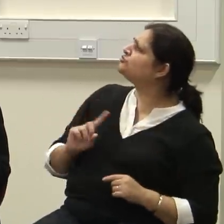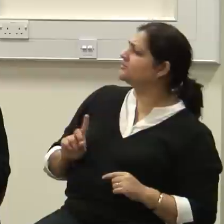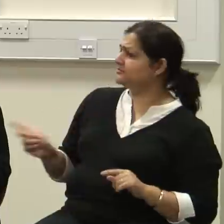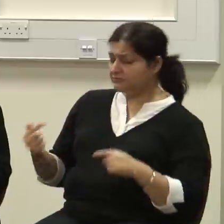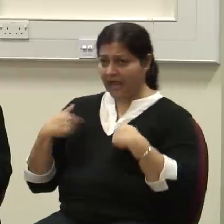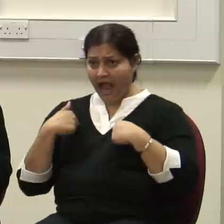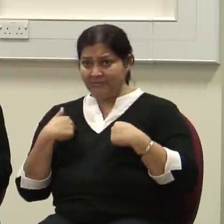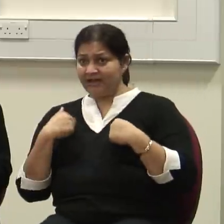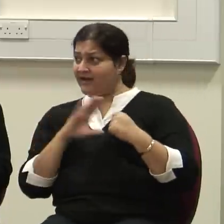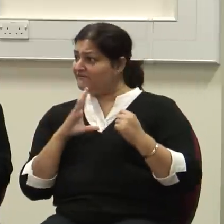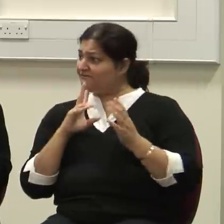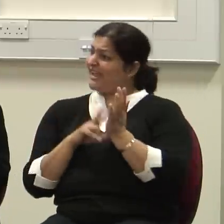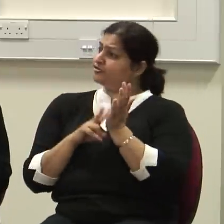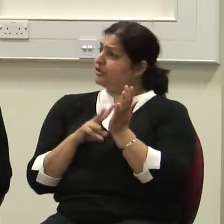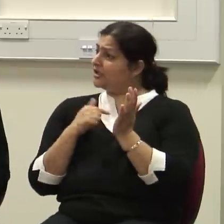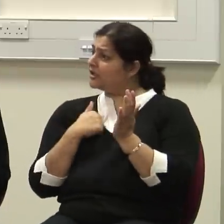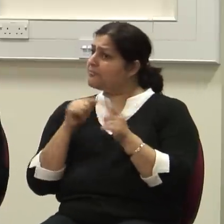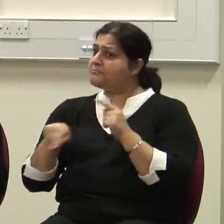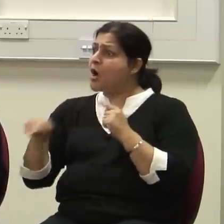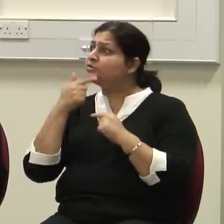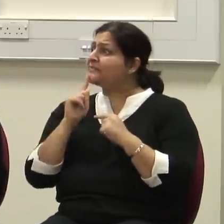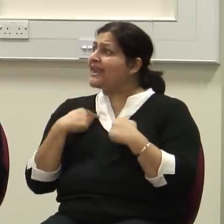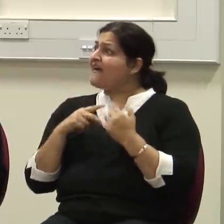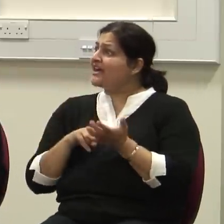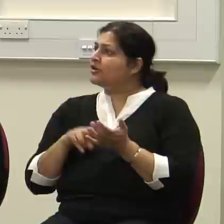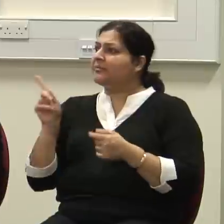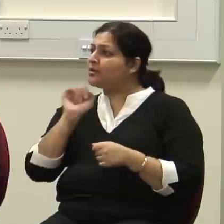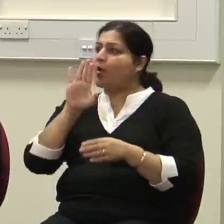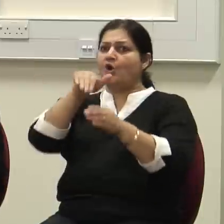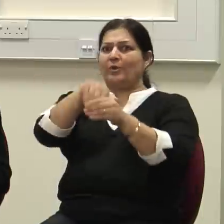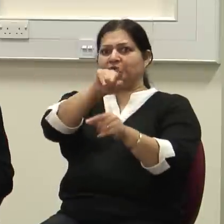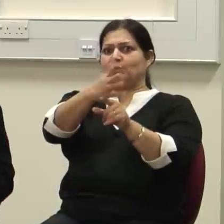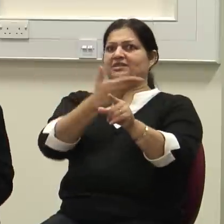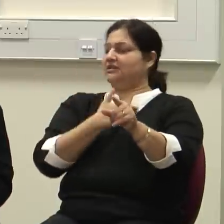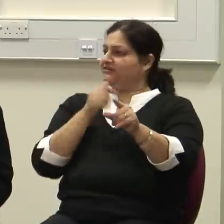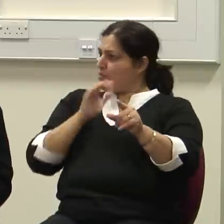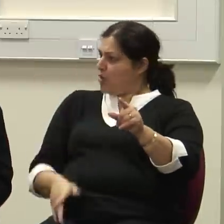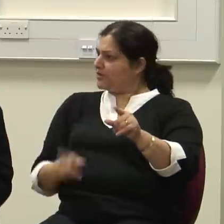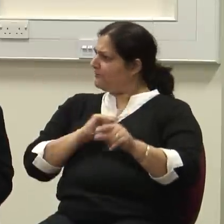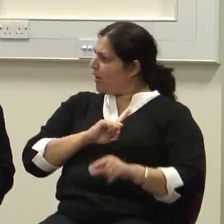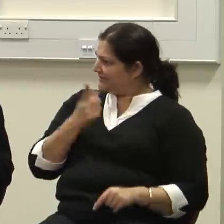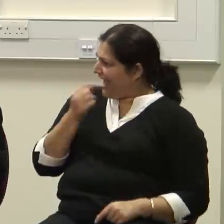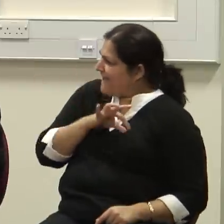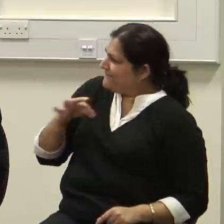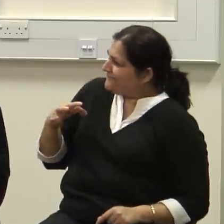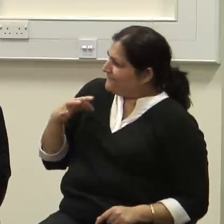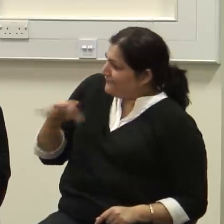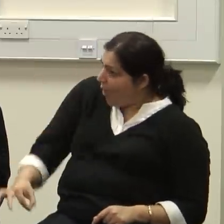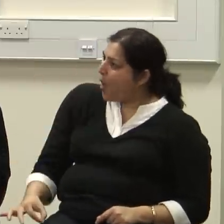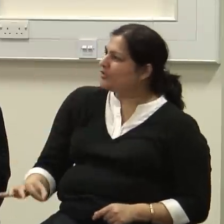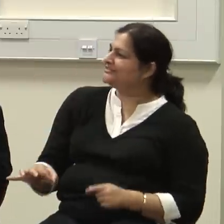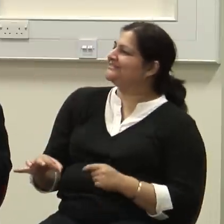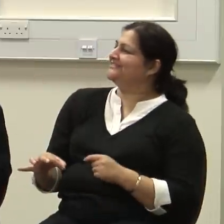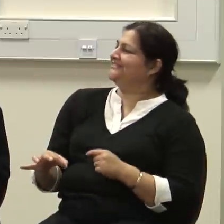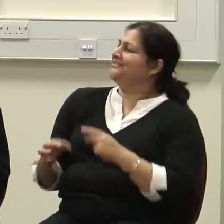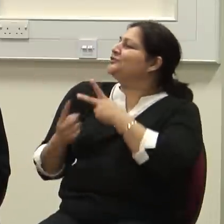are veterans. But I wouldn't go there if my life depended on it, because I can afford not to go there. It's the same as if you want to get